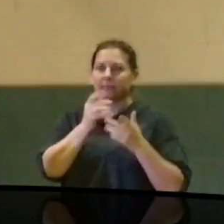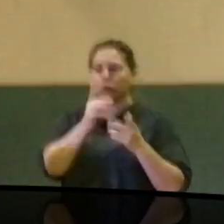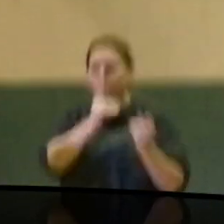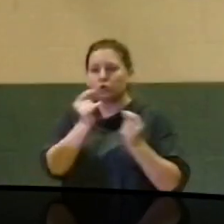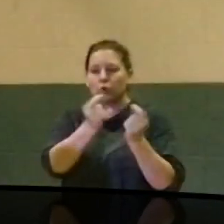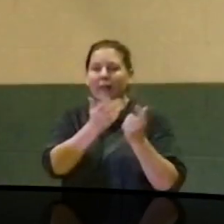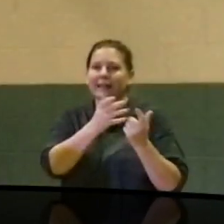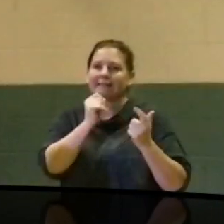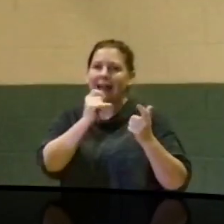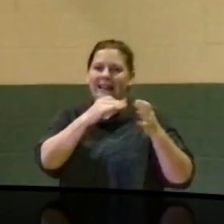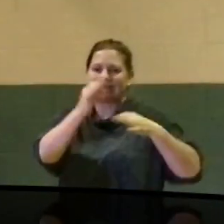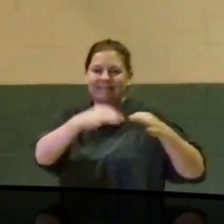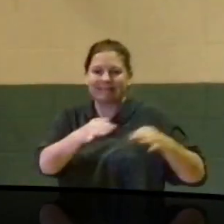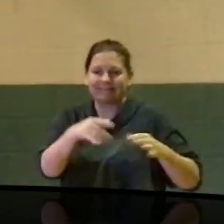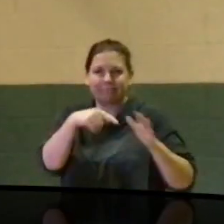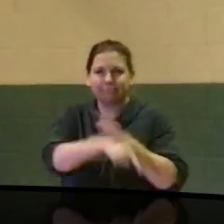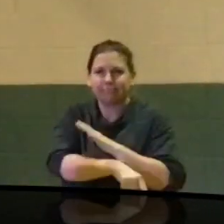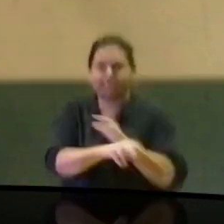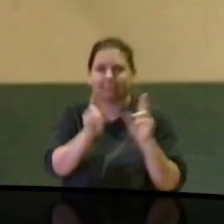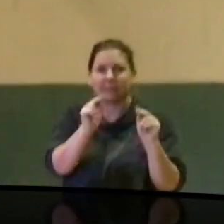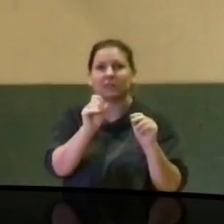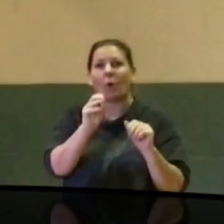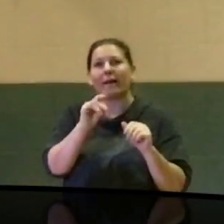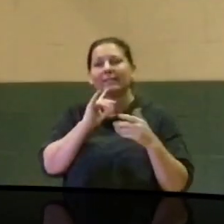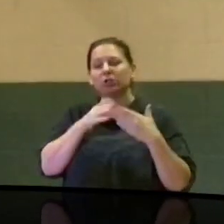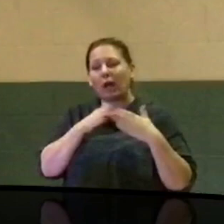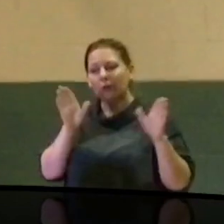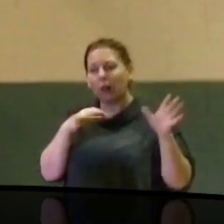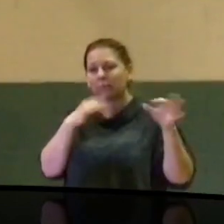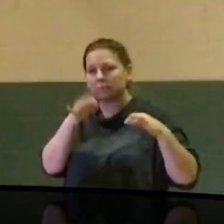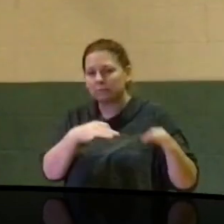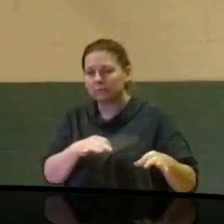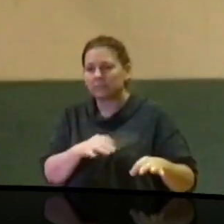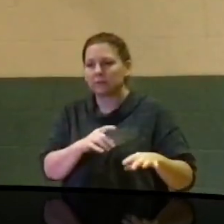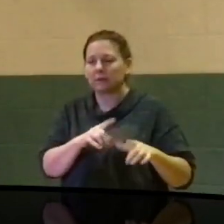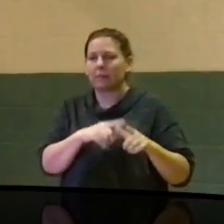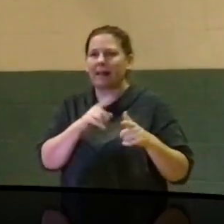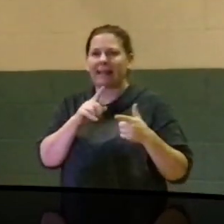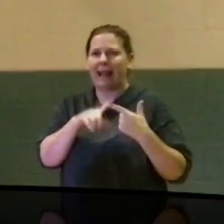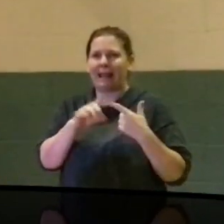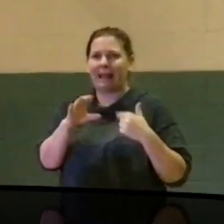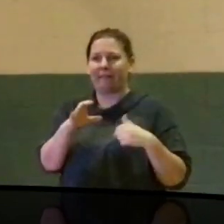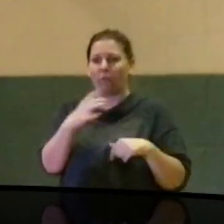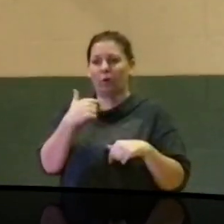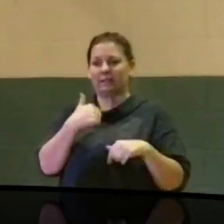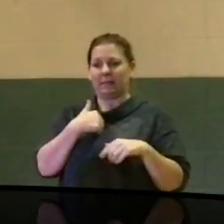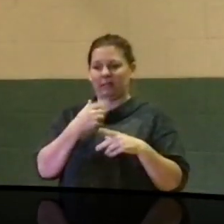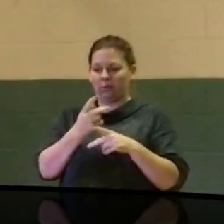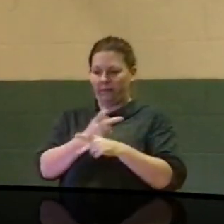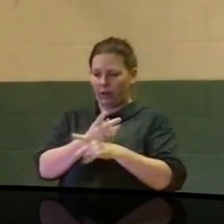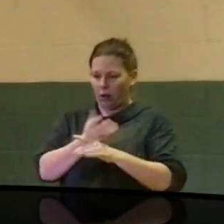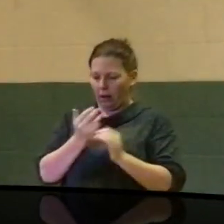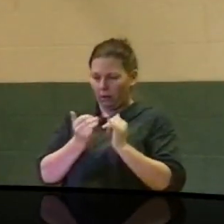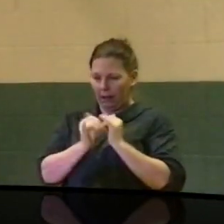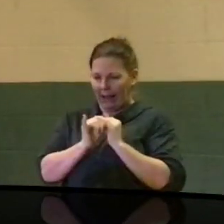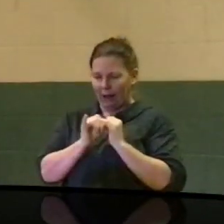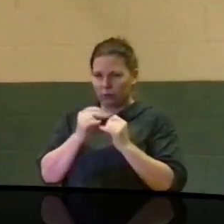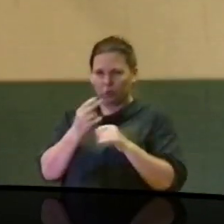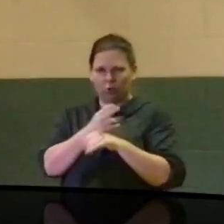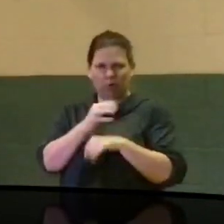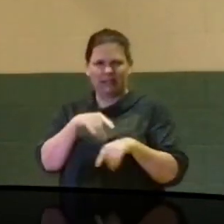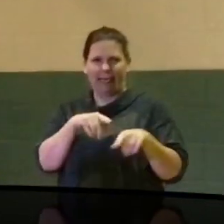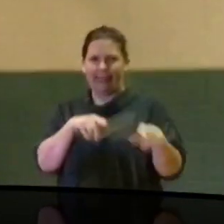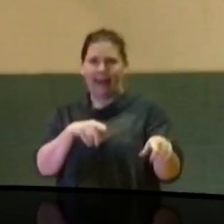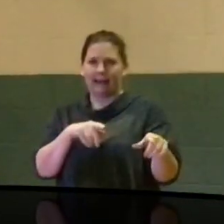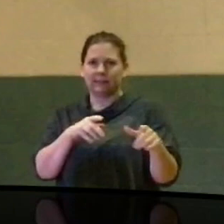It's as if someone gives you an overview, but then they force you to figure out how to implement it.